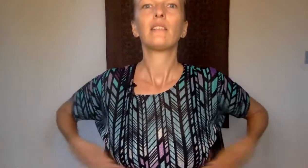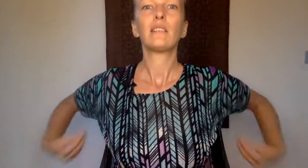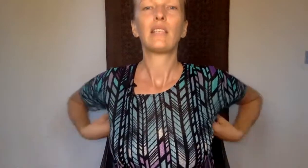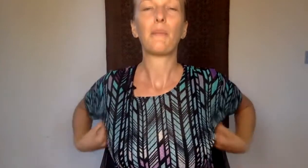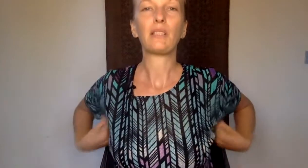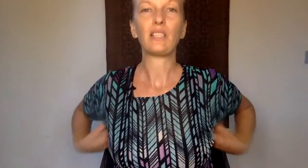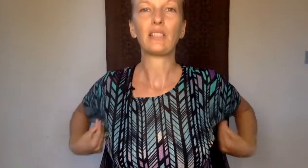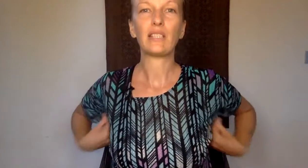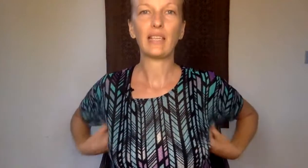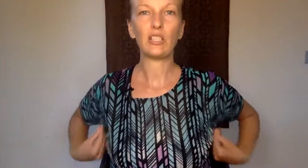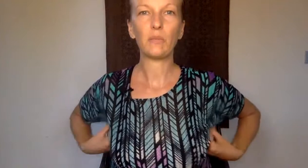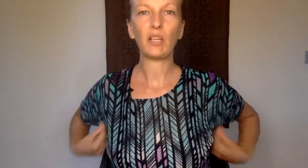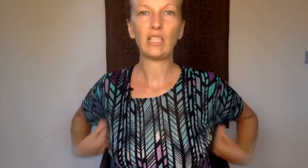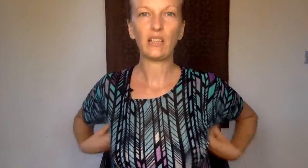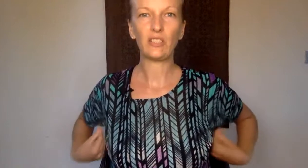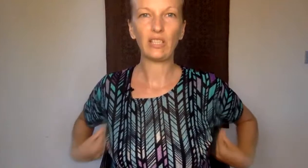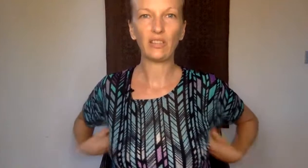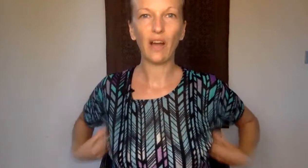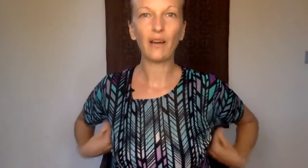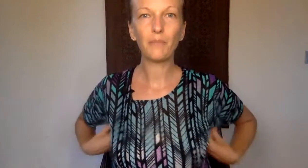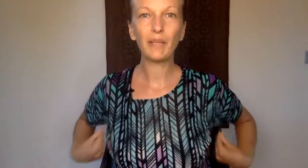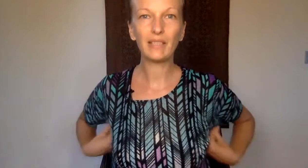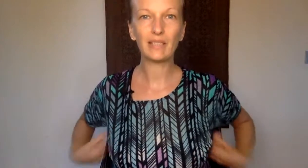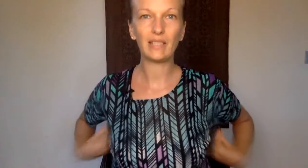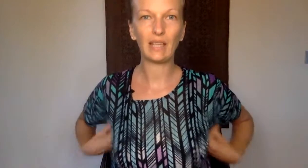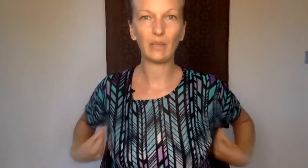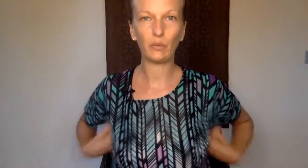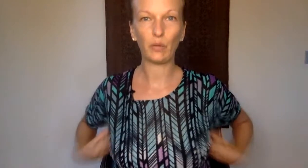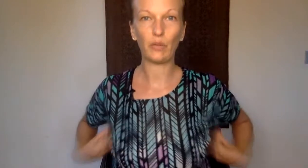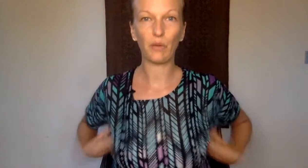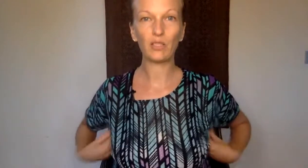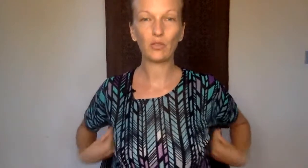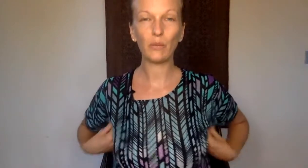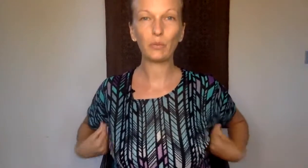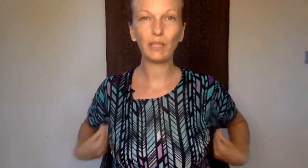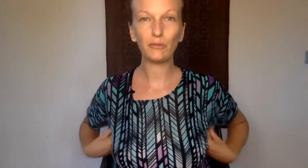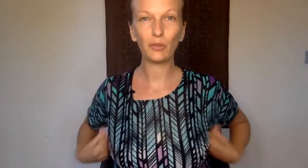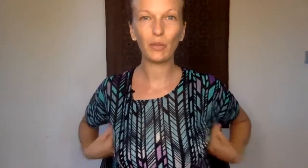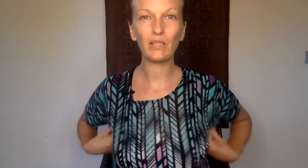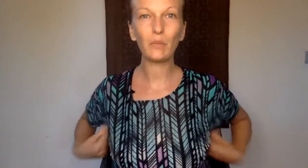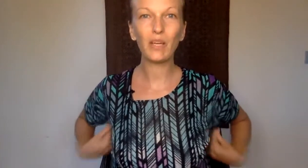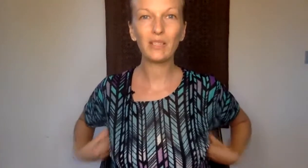Tapping to the side of the body underneath the armpits in line with where the breast strap would be if you're wearing one.